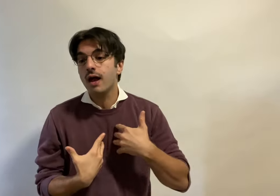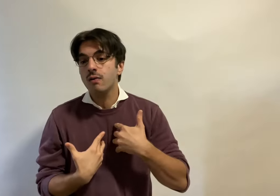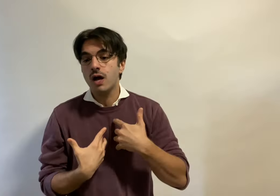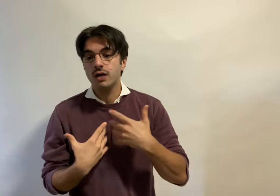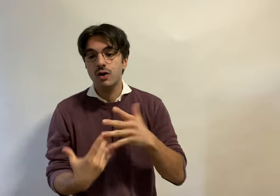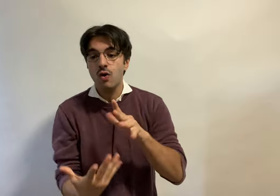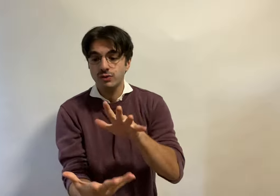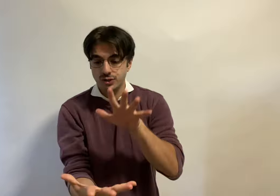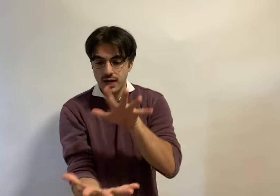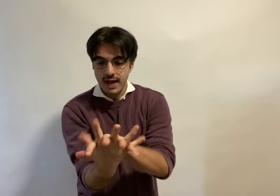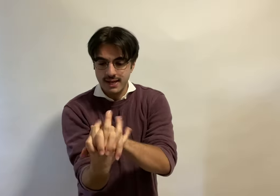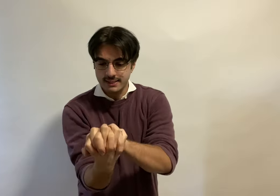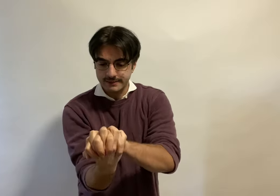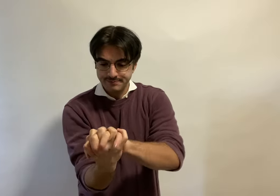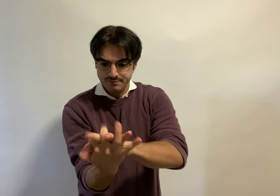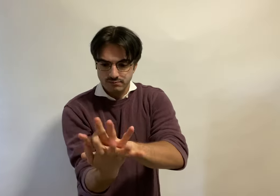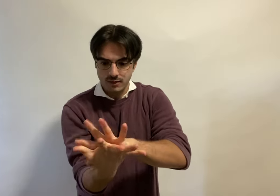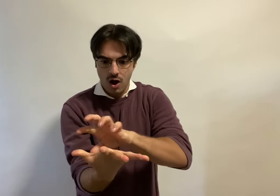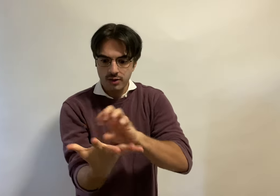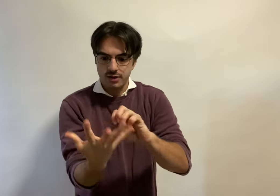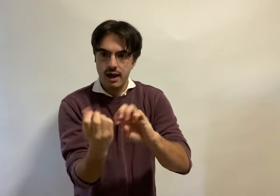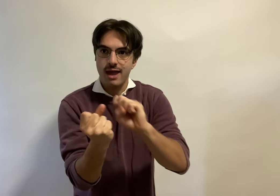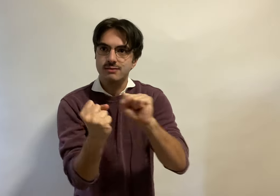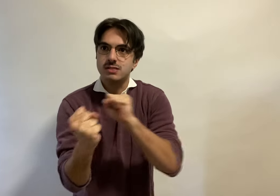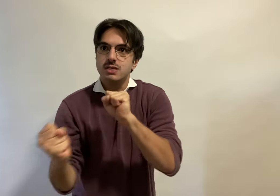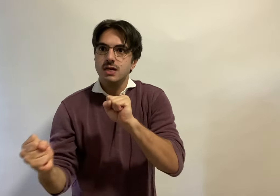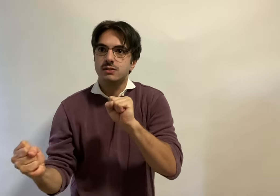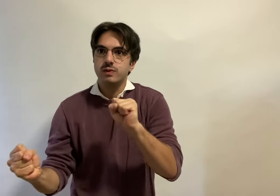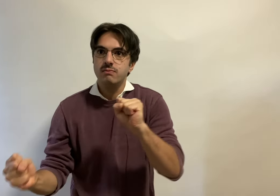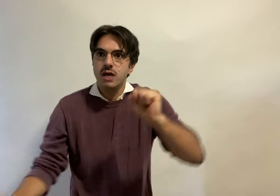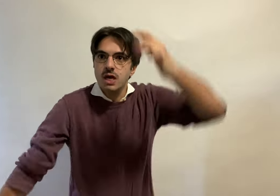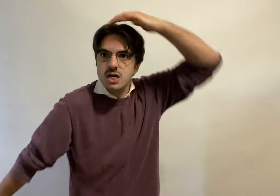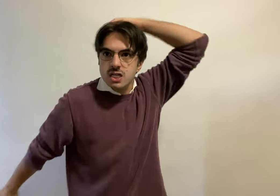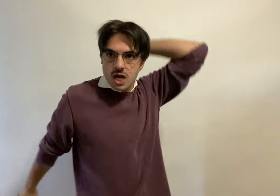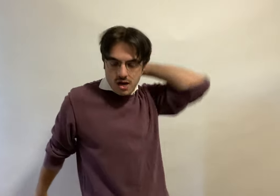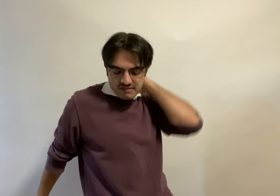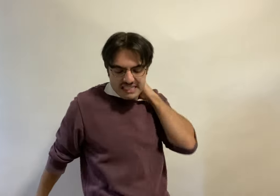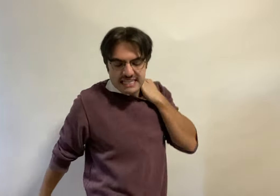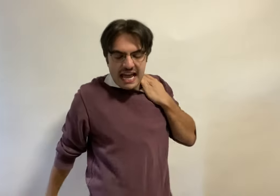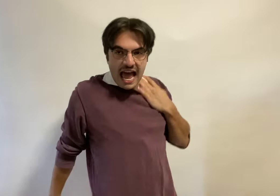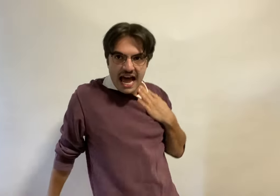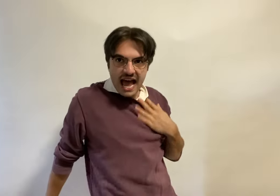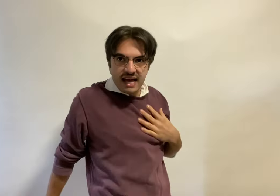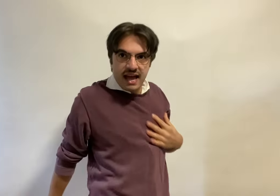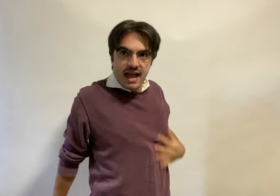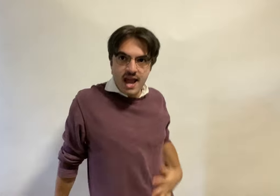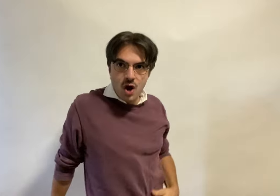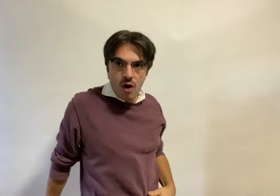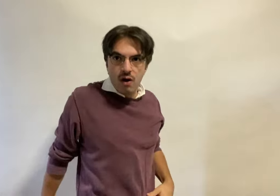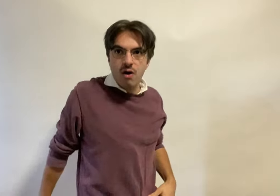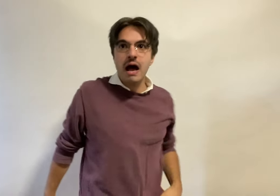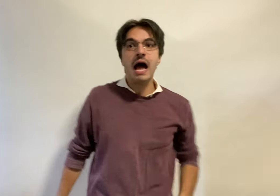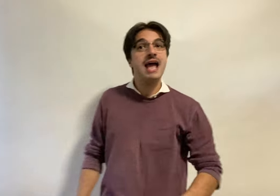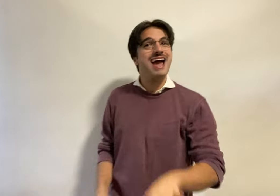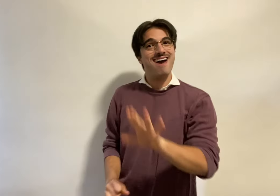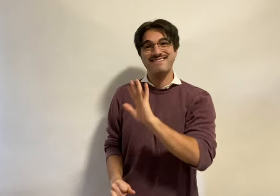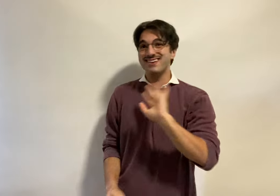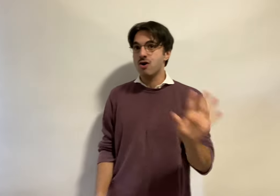wanna hold your hand, all your hands As we make love tonight Oh, I have no